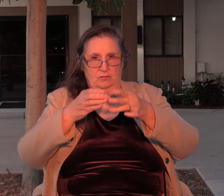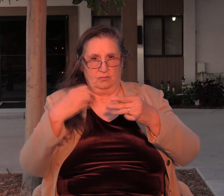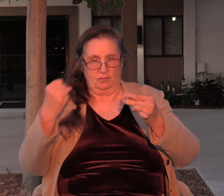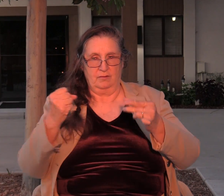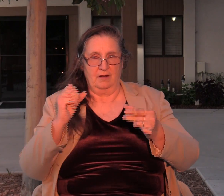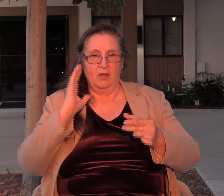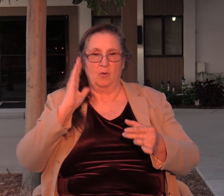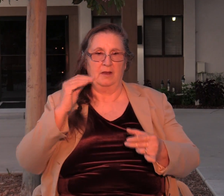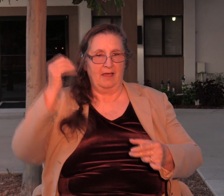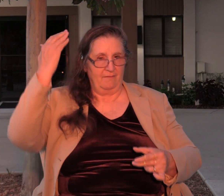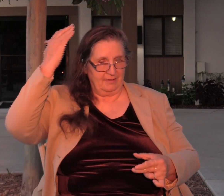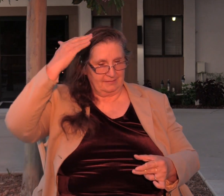with a millstone